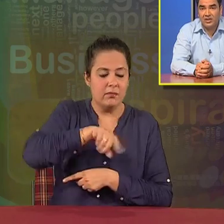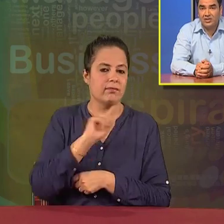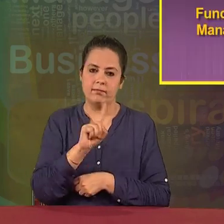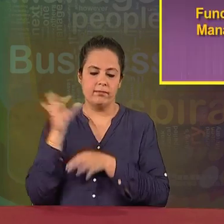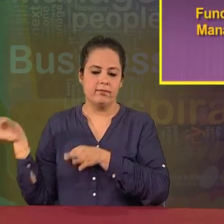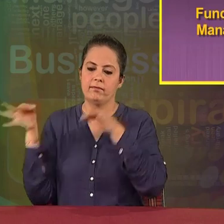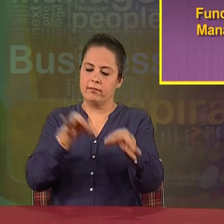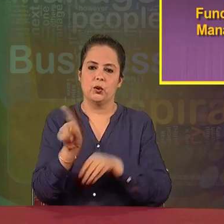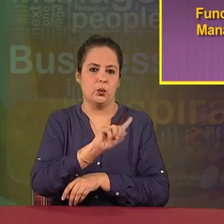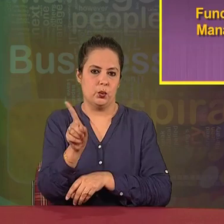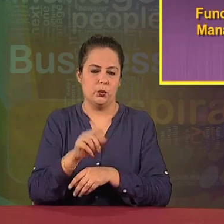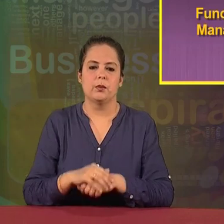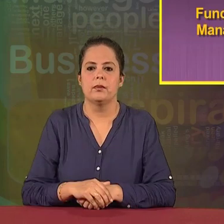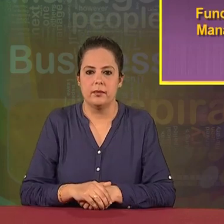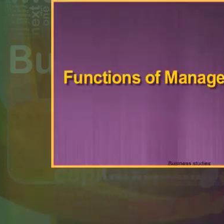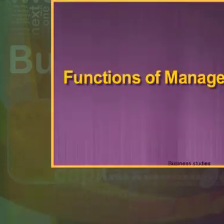should repeat once again.